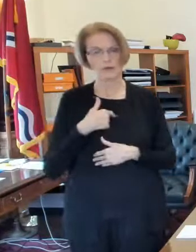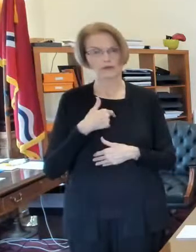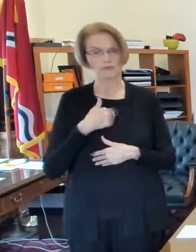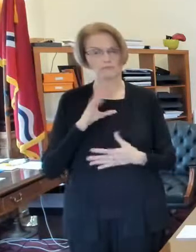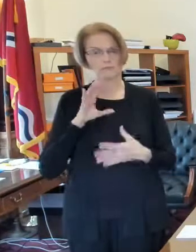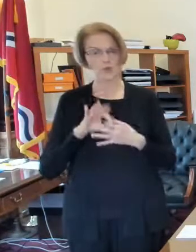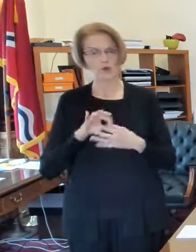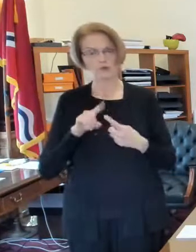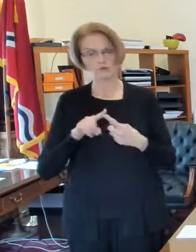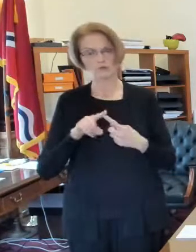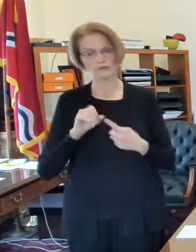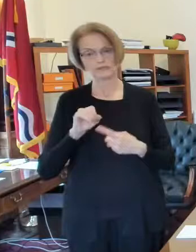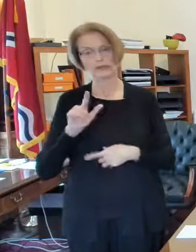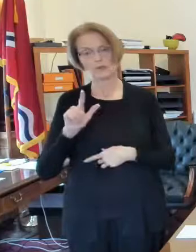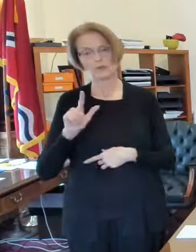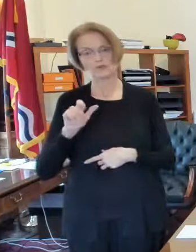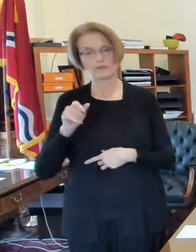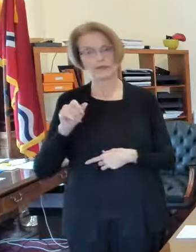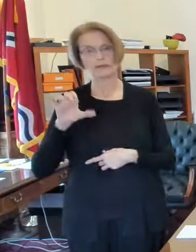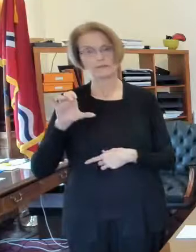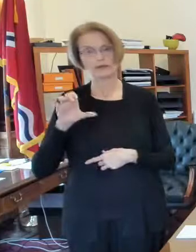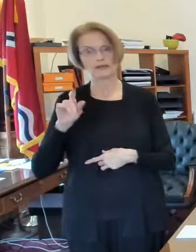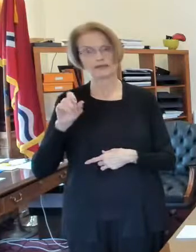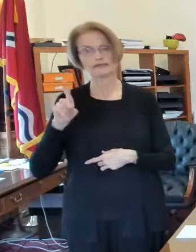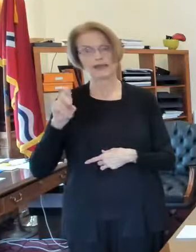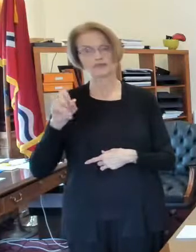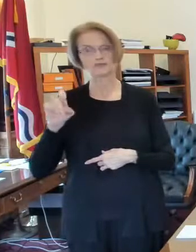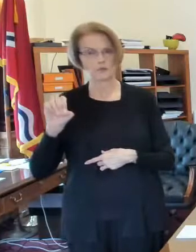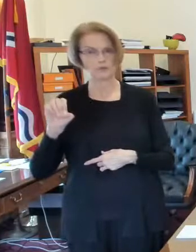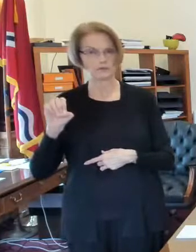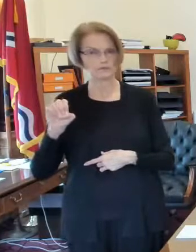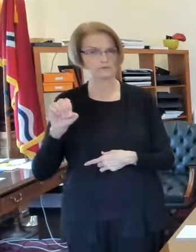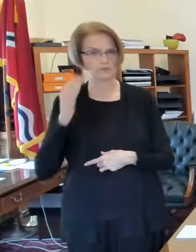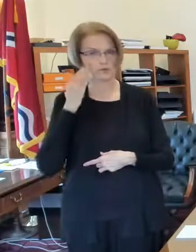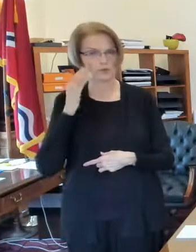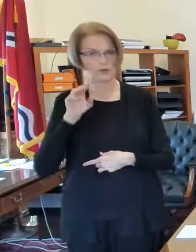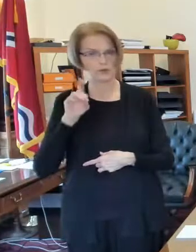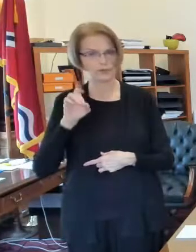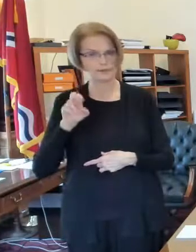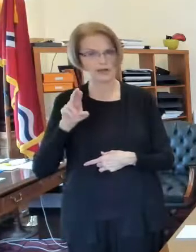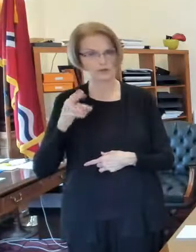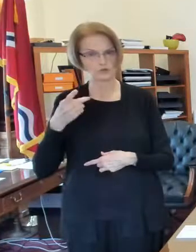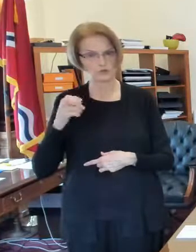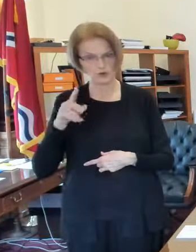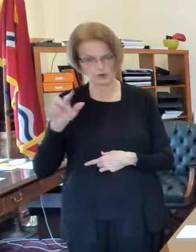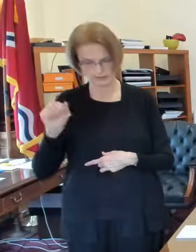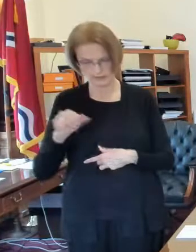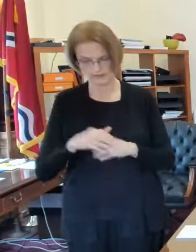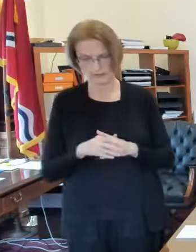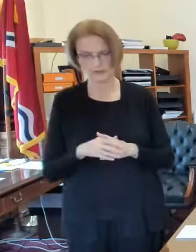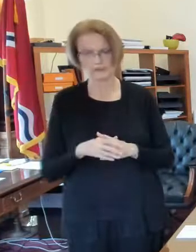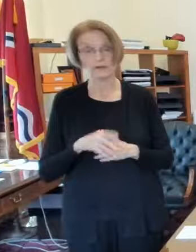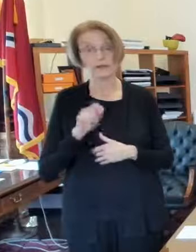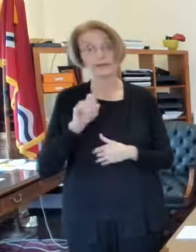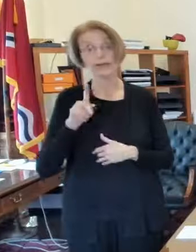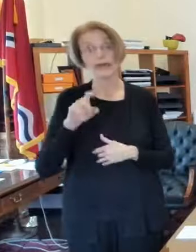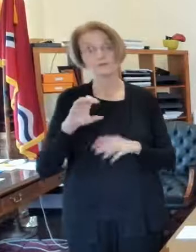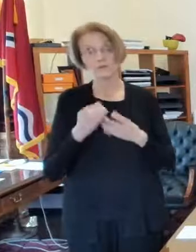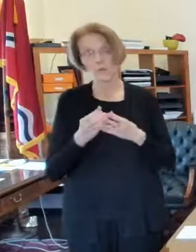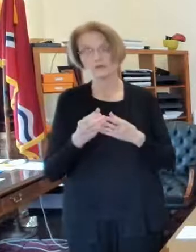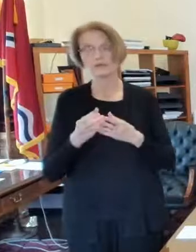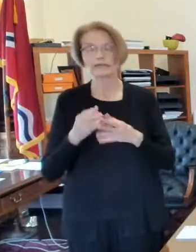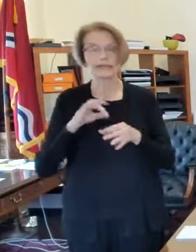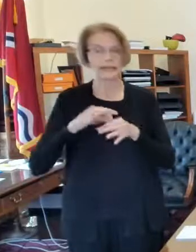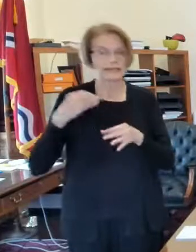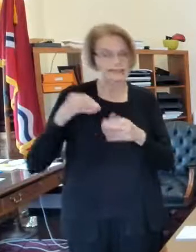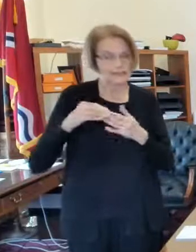you all watch dr garza regularly uh the pandemic task force is made up of leaders uh elected leaders of the regions the public health